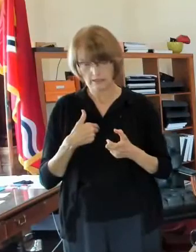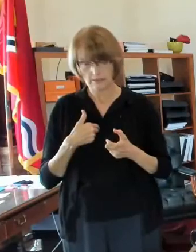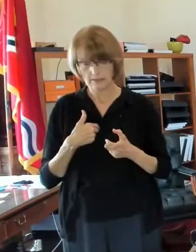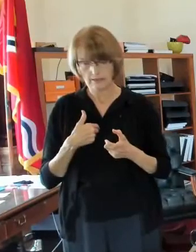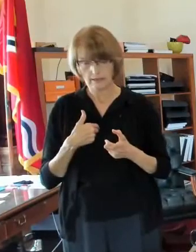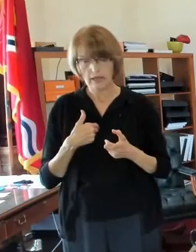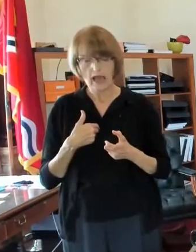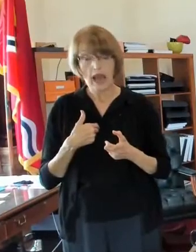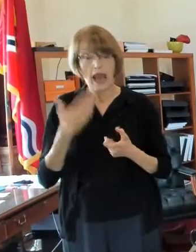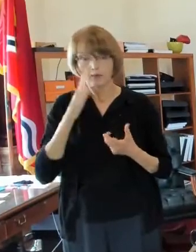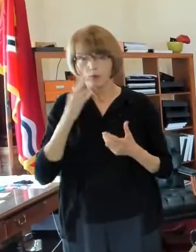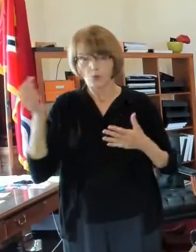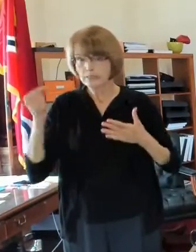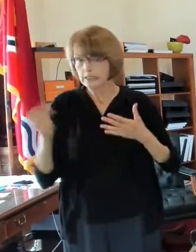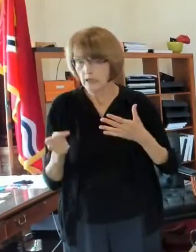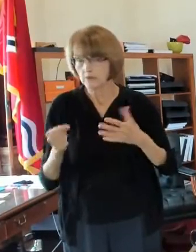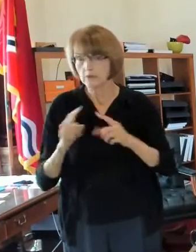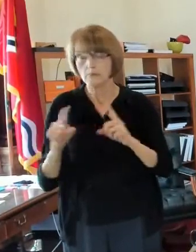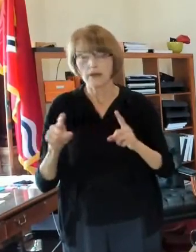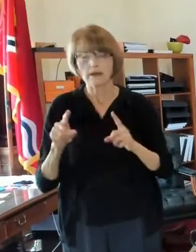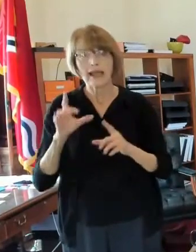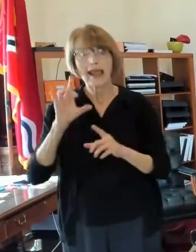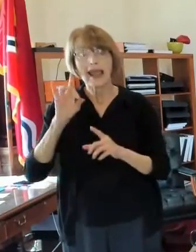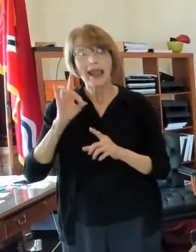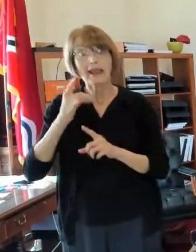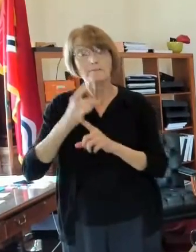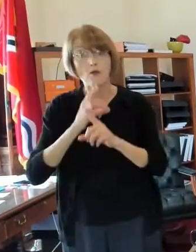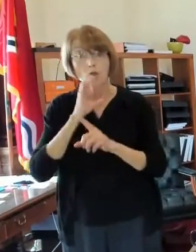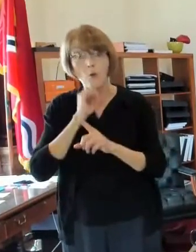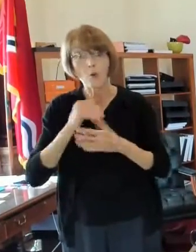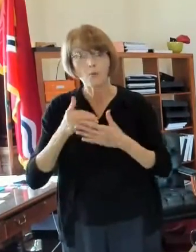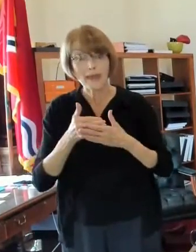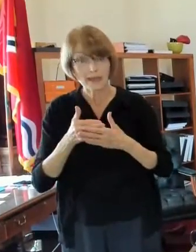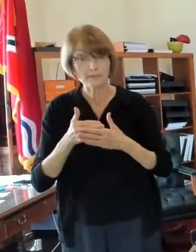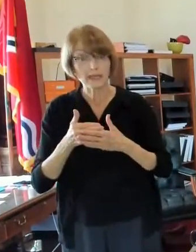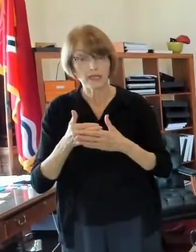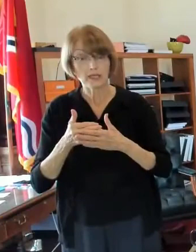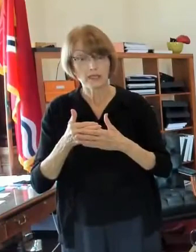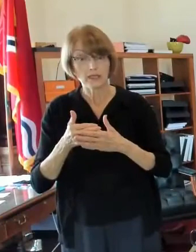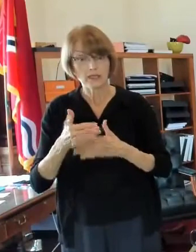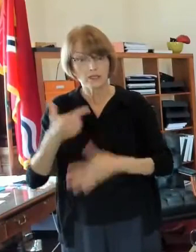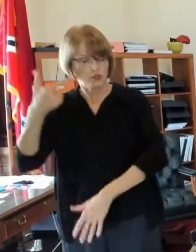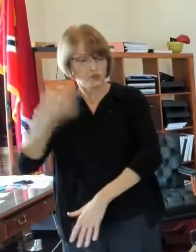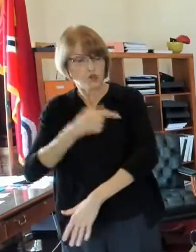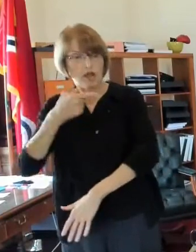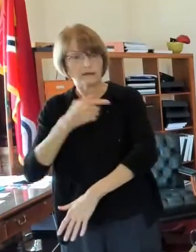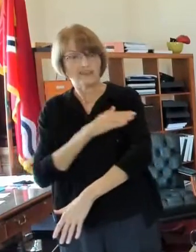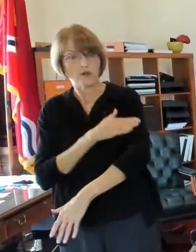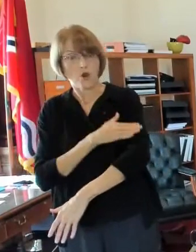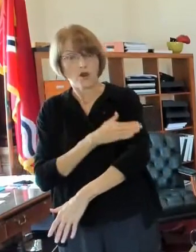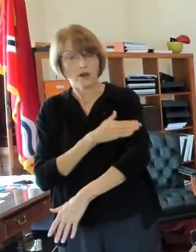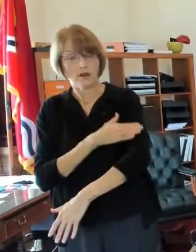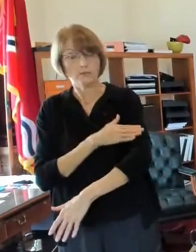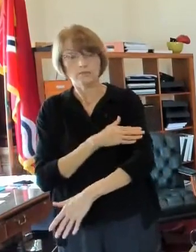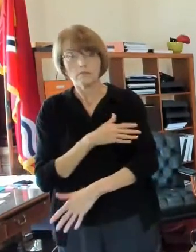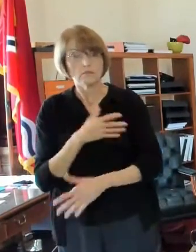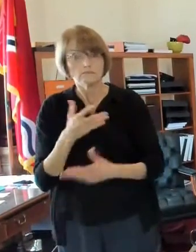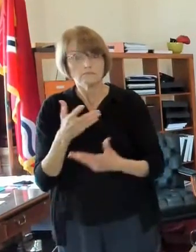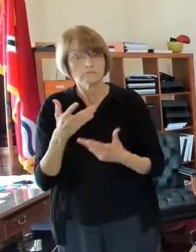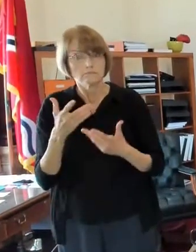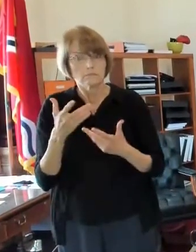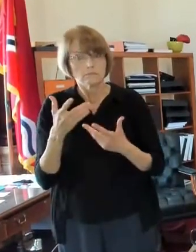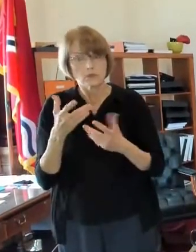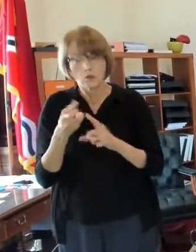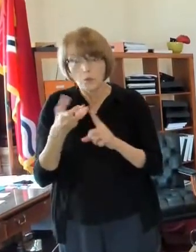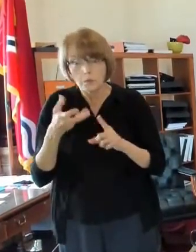details about this there was an eight-month-old baby that was shot uh in the arm i don't know the circumstances of